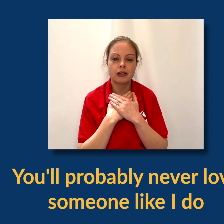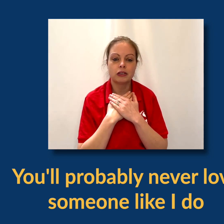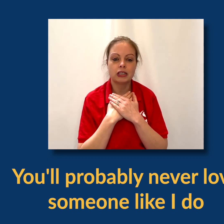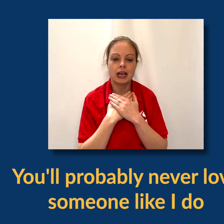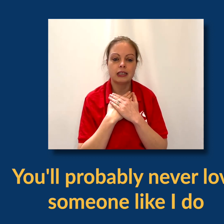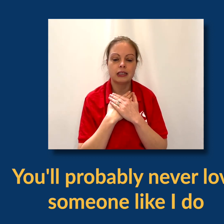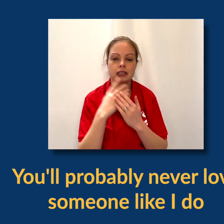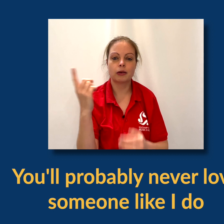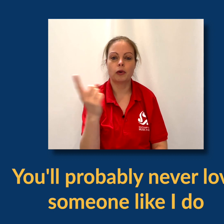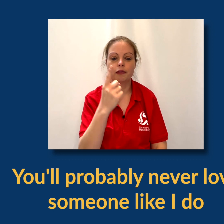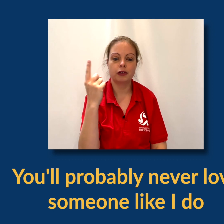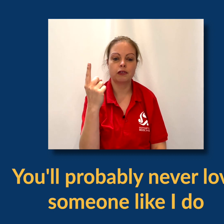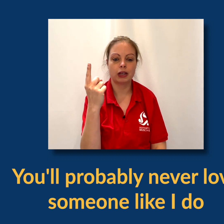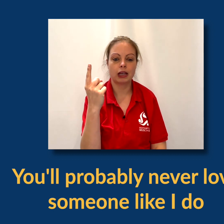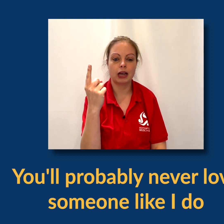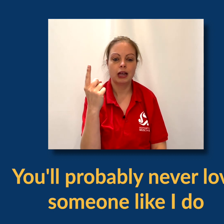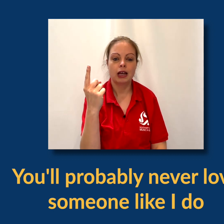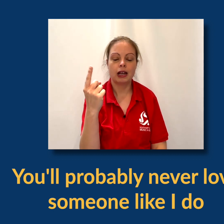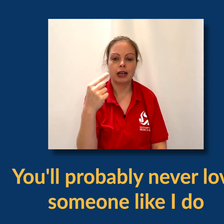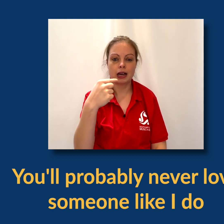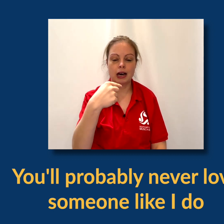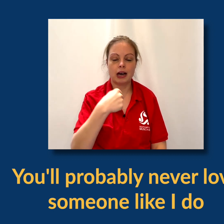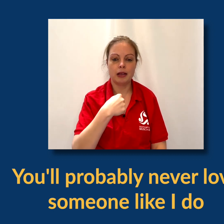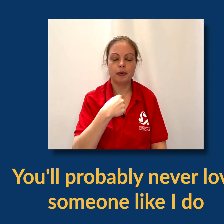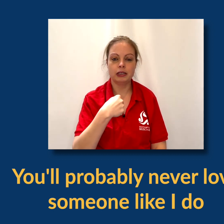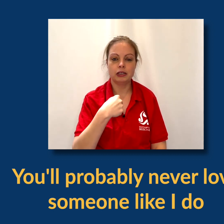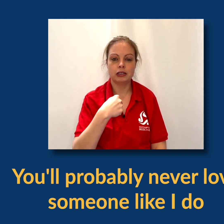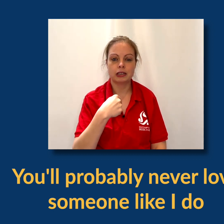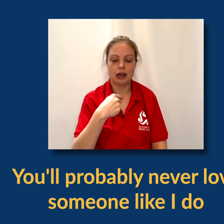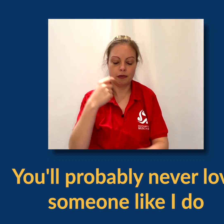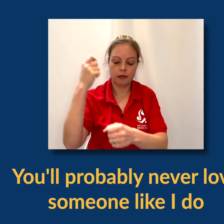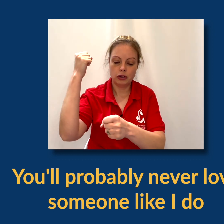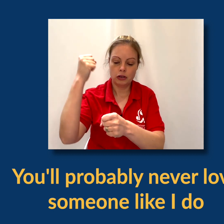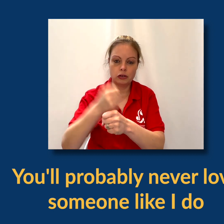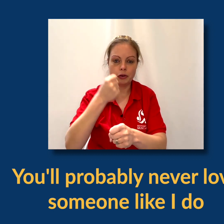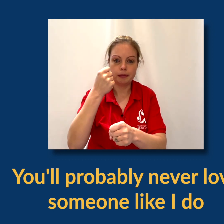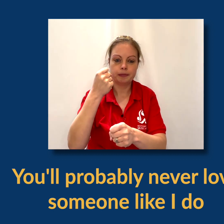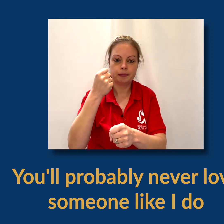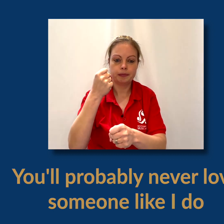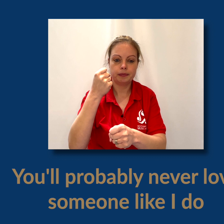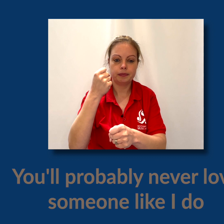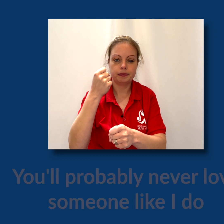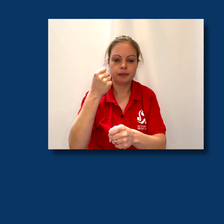hands together on your chest, someone, first finger like I, pointing to yourself, do.